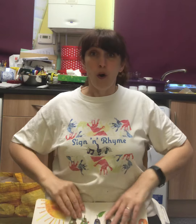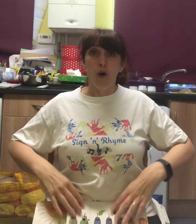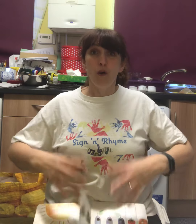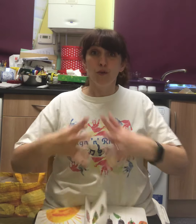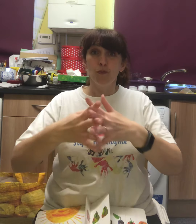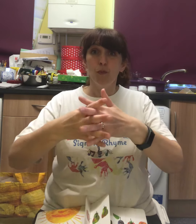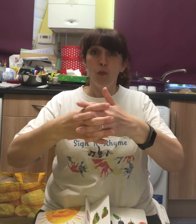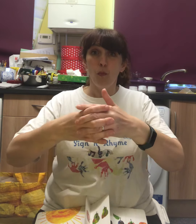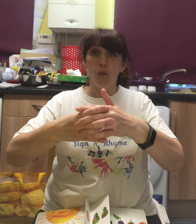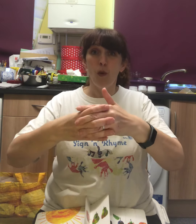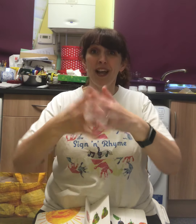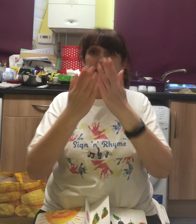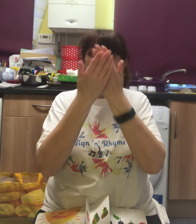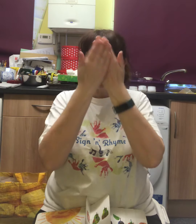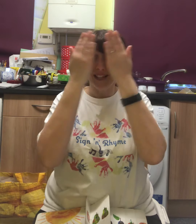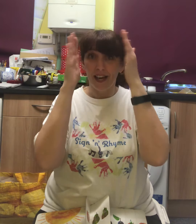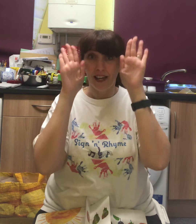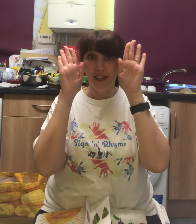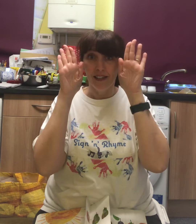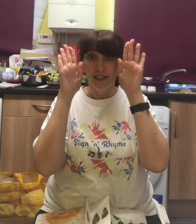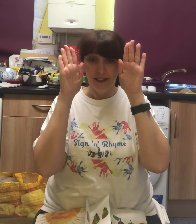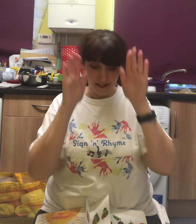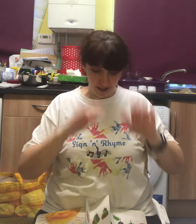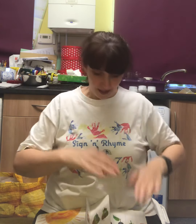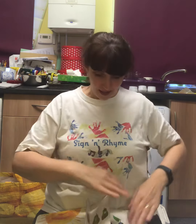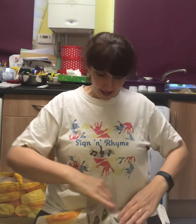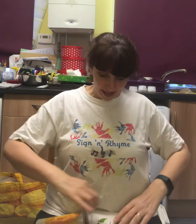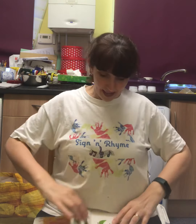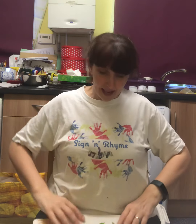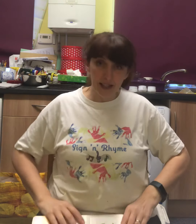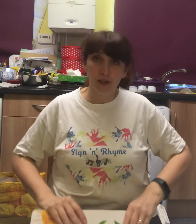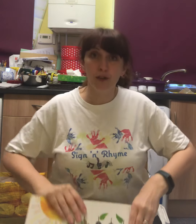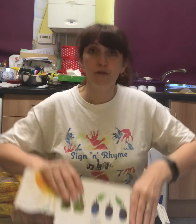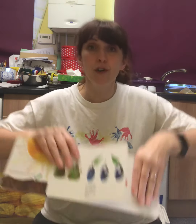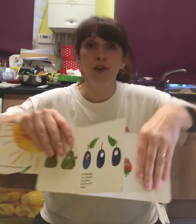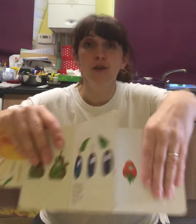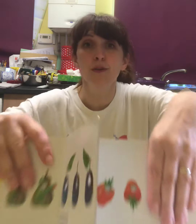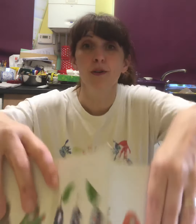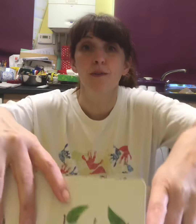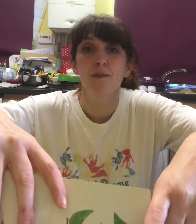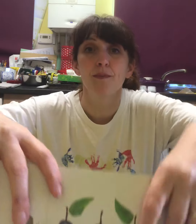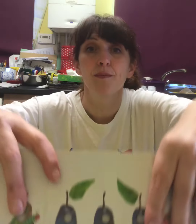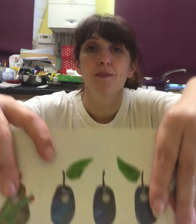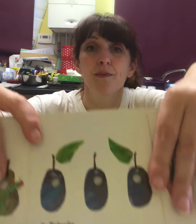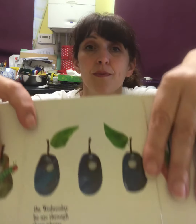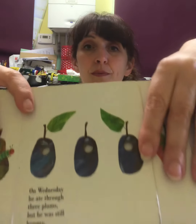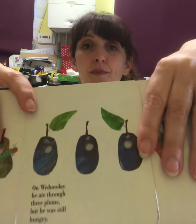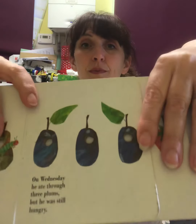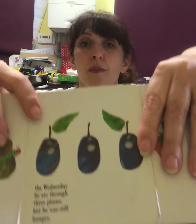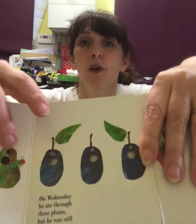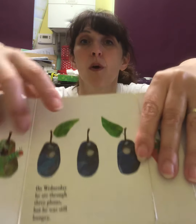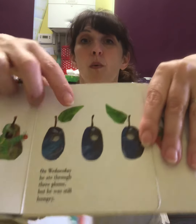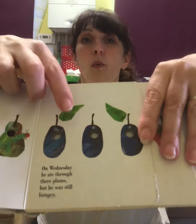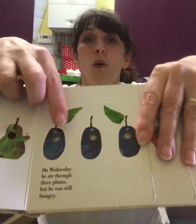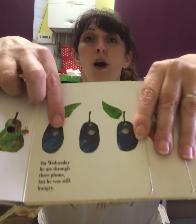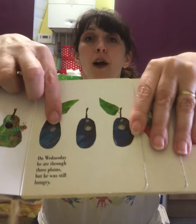On Wednesday, he ate through one,